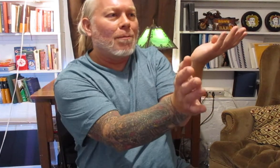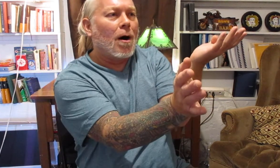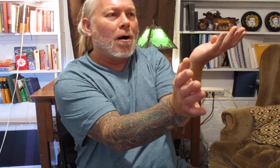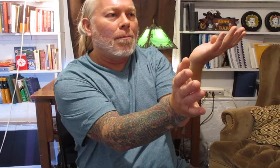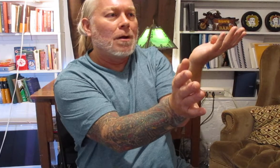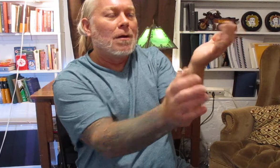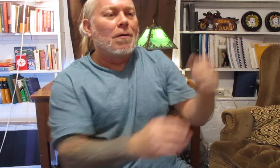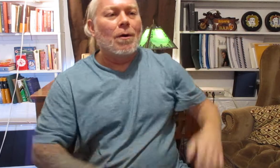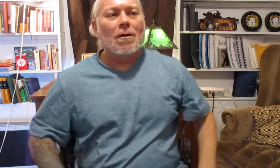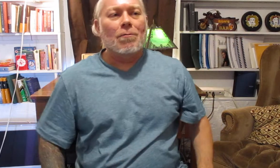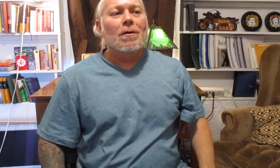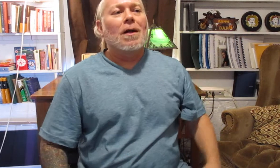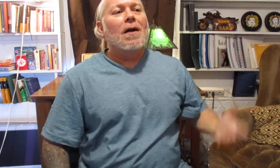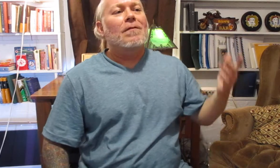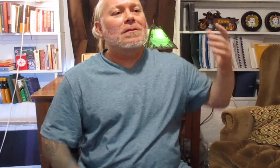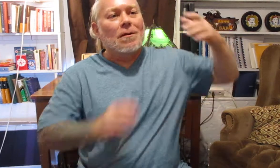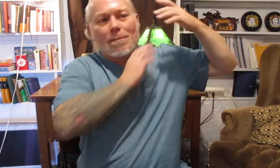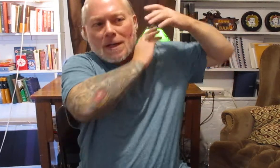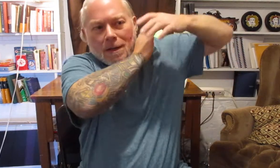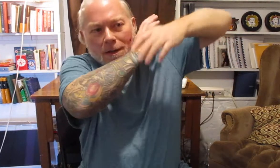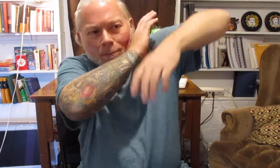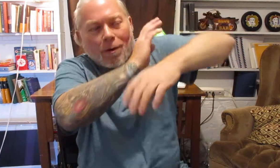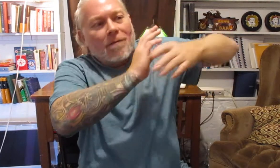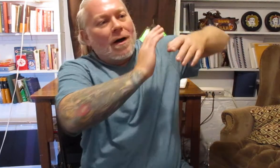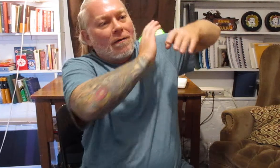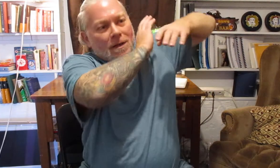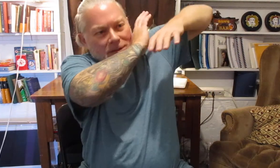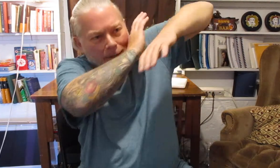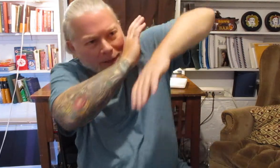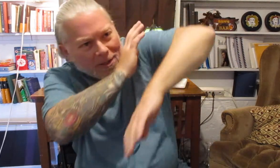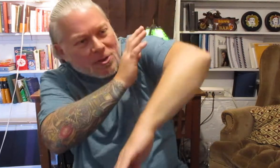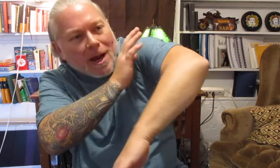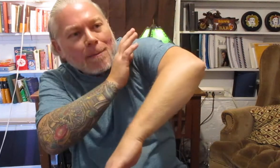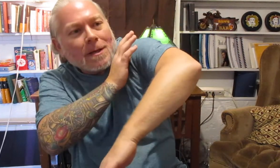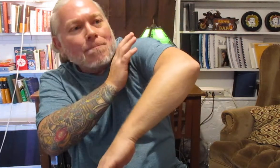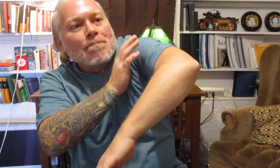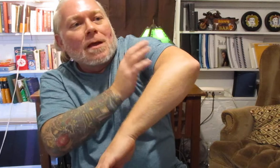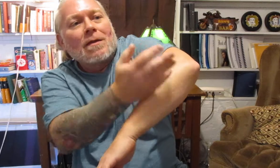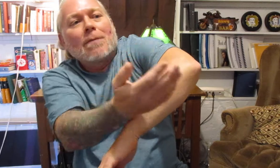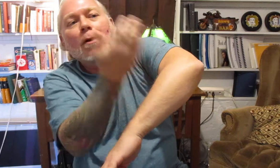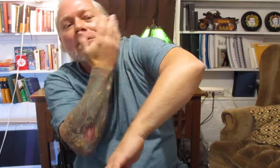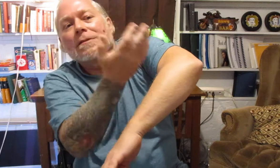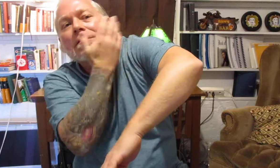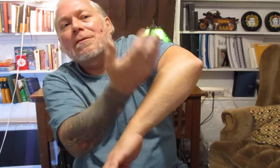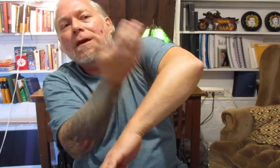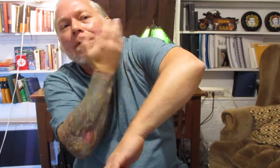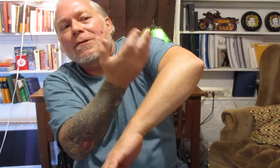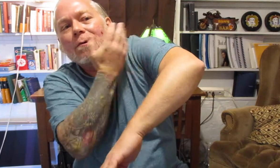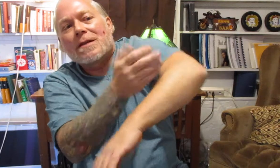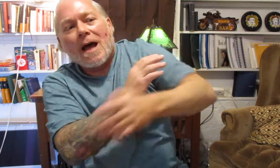a palm where in real life it's going to be more of of stepping in jamming the person's coming to attack